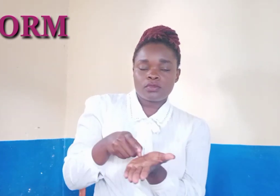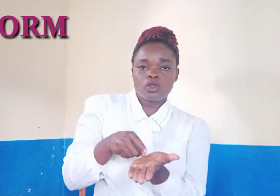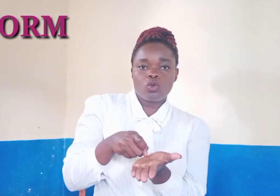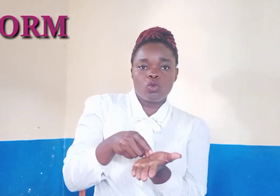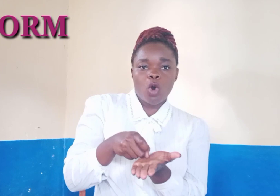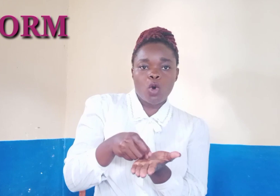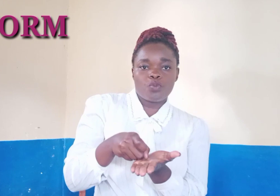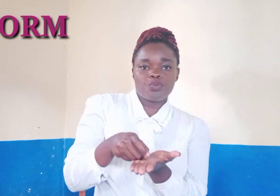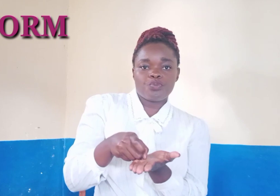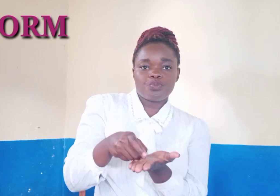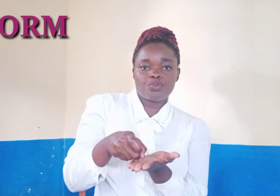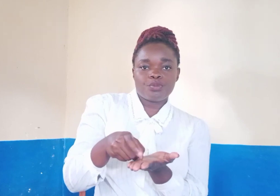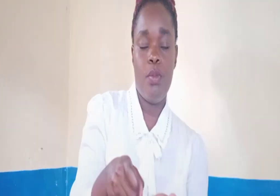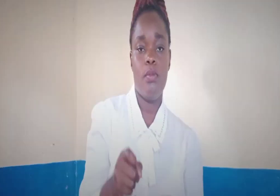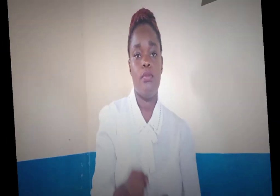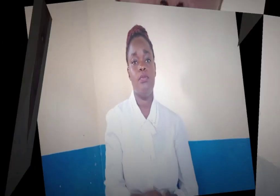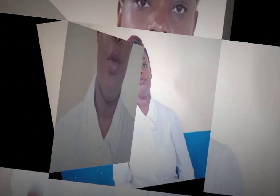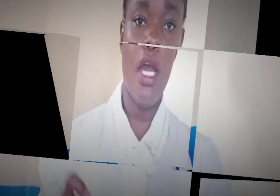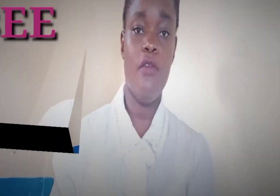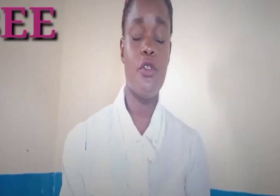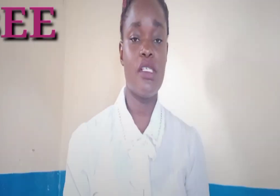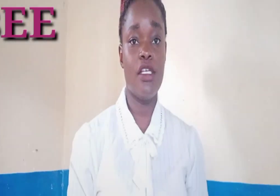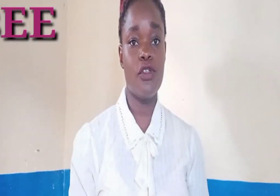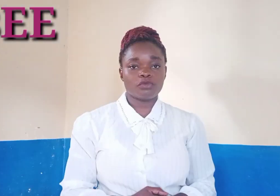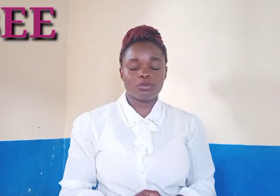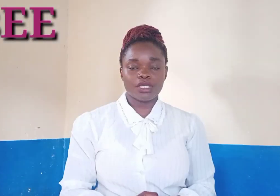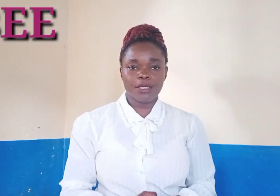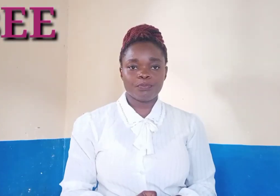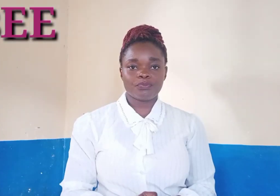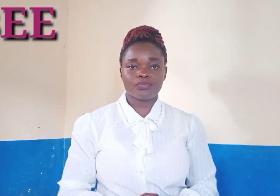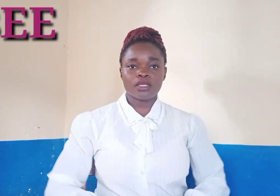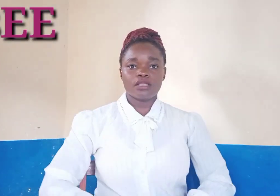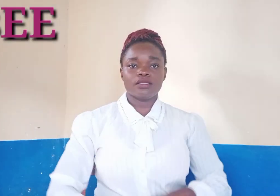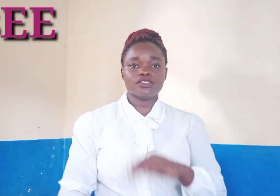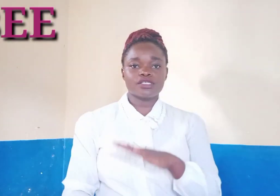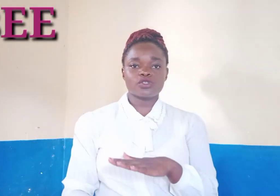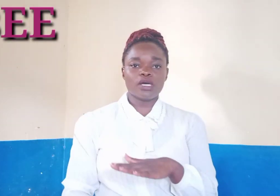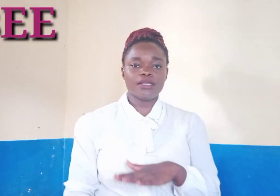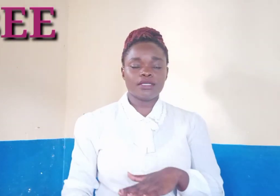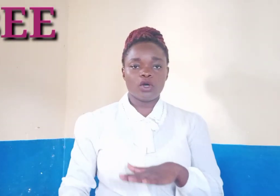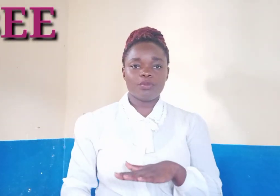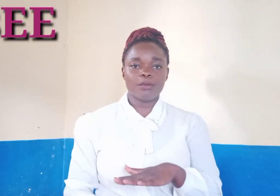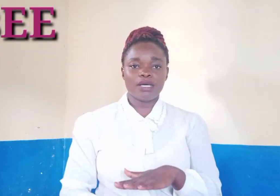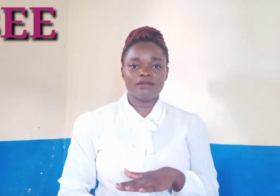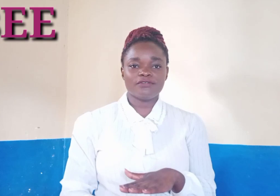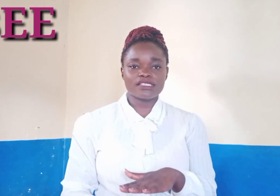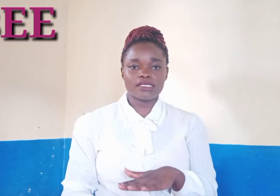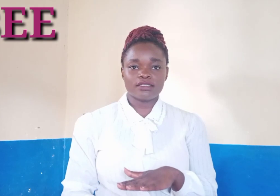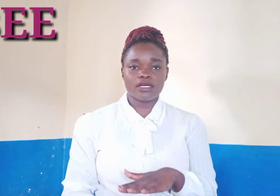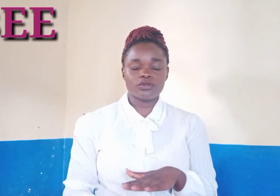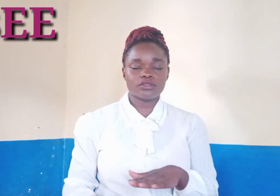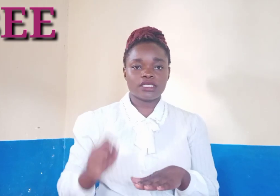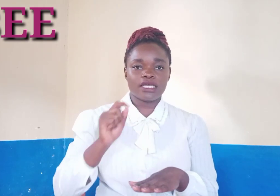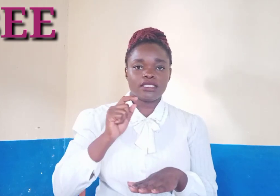warm warm you have two signs for b there is this one open palm facing down there